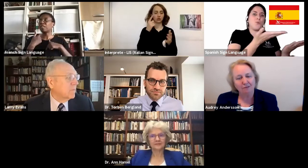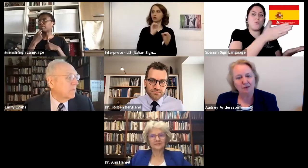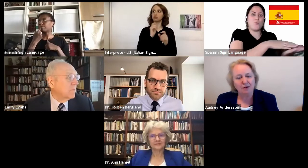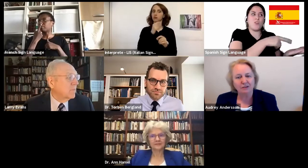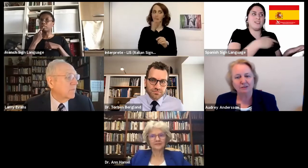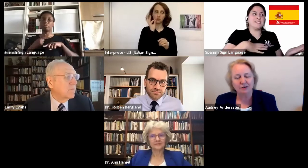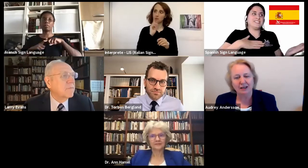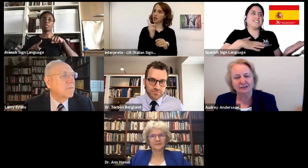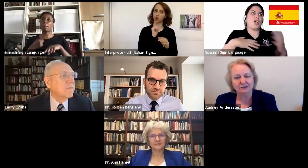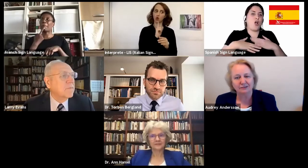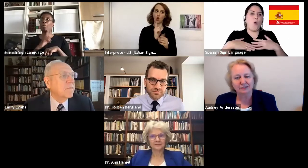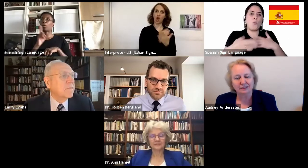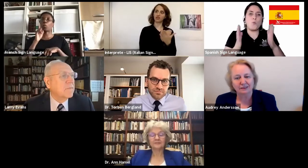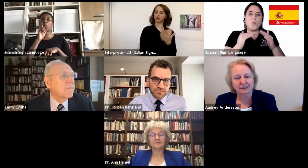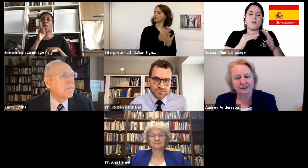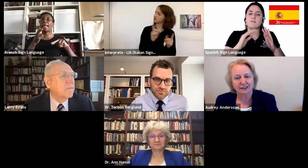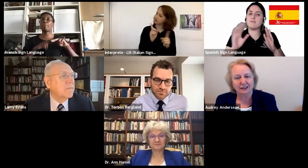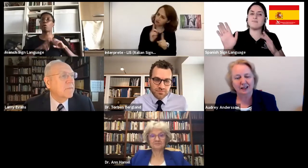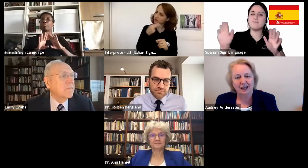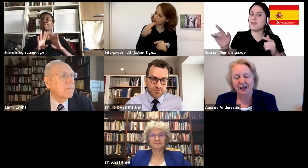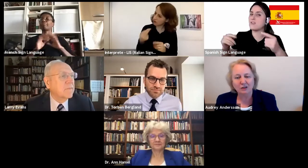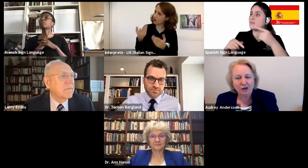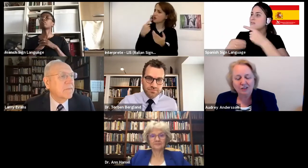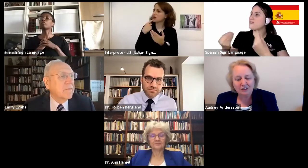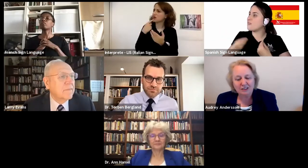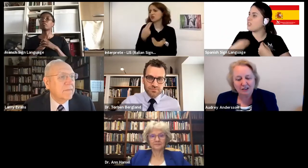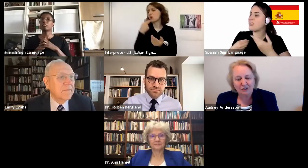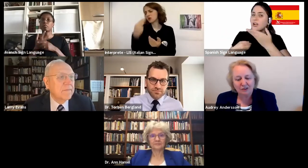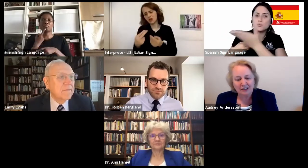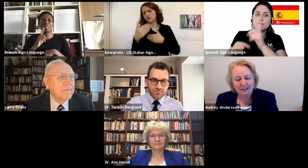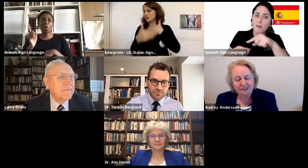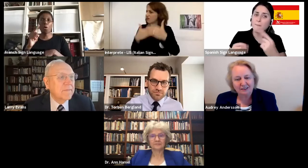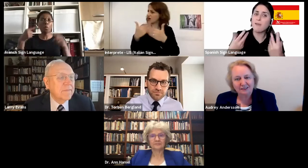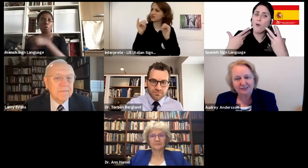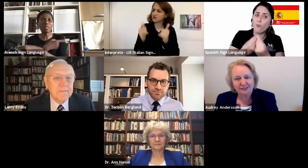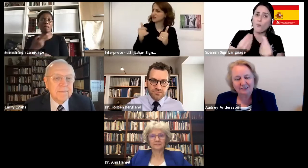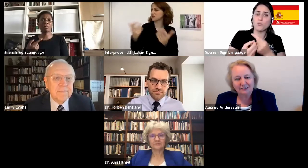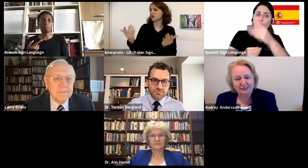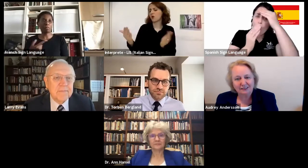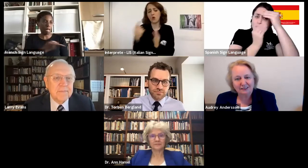have been part of your life. And you can't just ignore it.